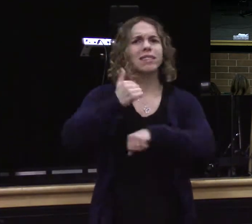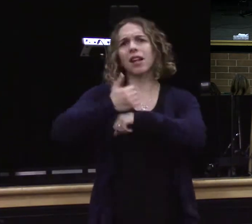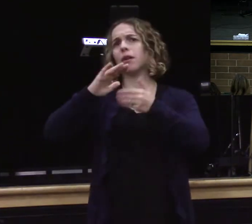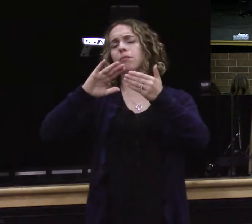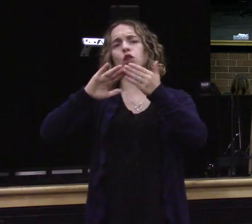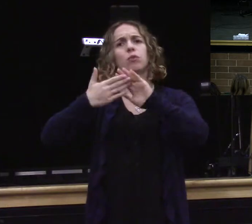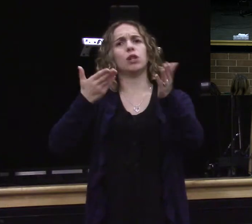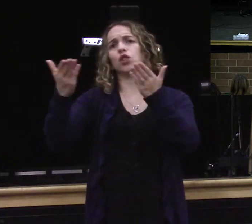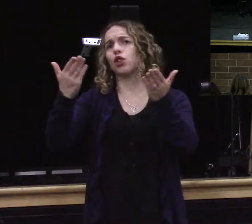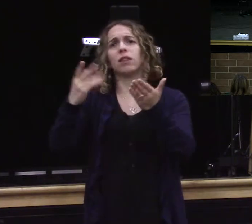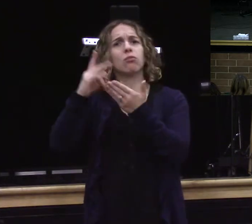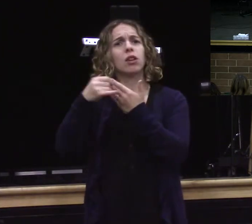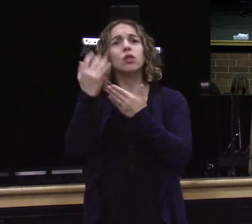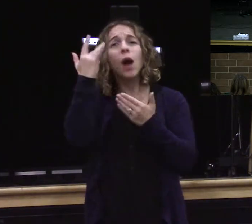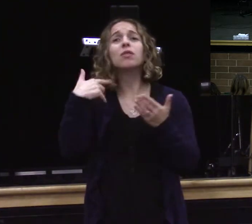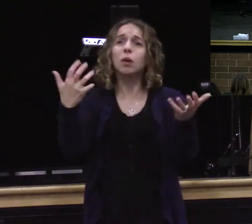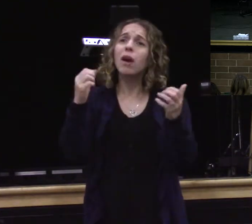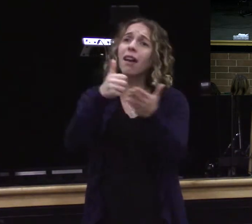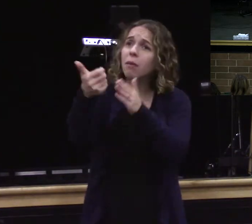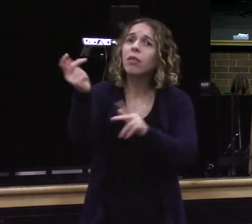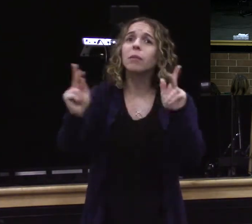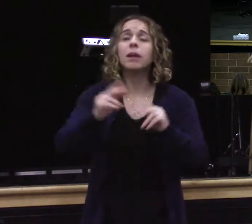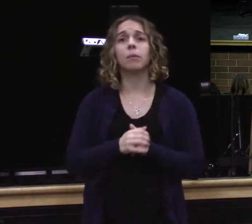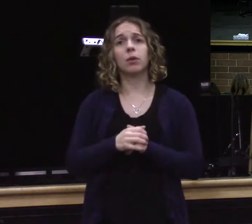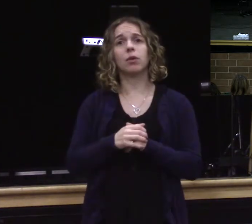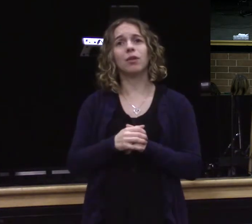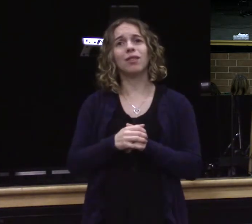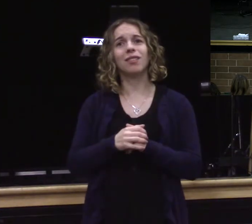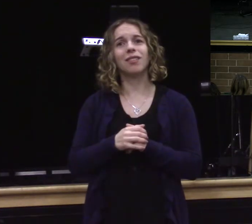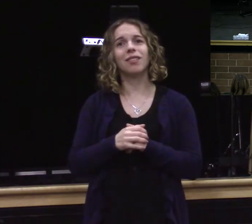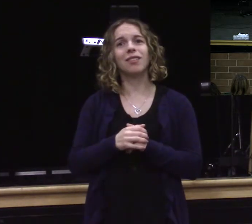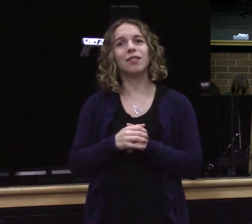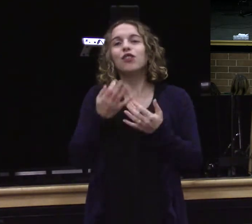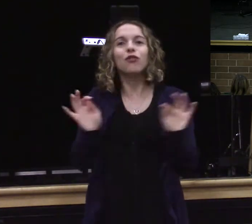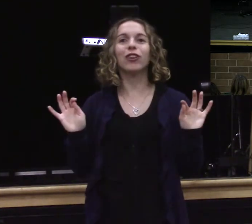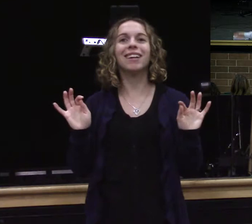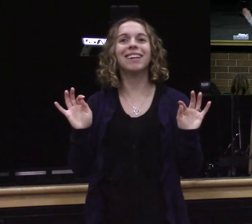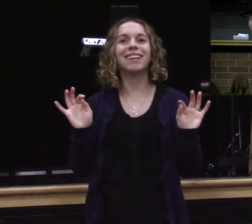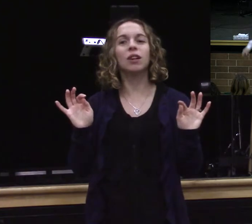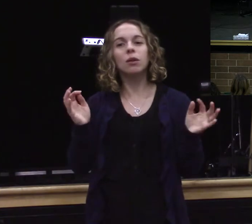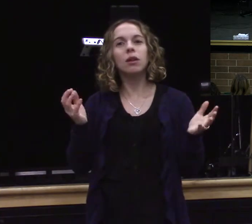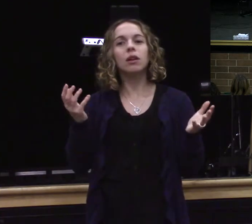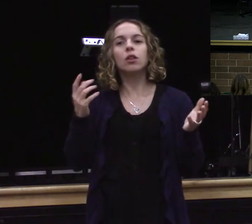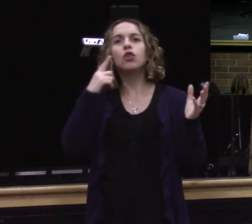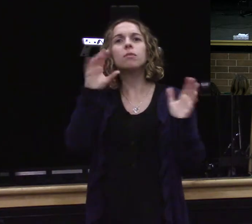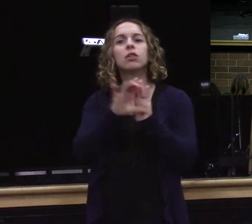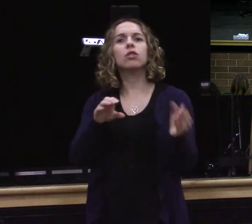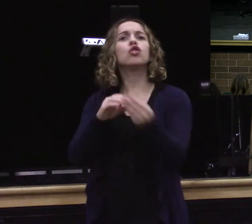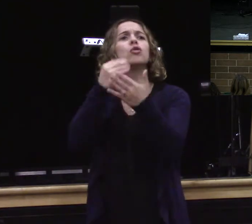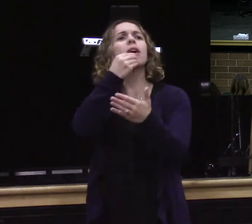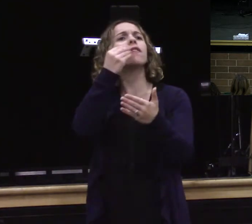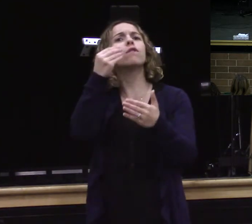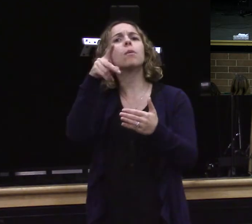servant fest or hands and feet and these are ministry where we're reaching out in compassion to love one another put some pictures about the food